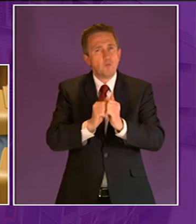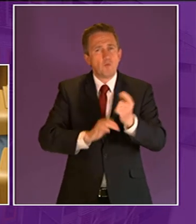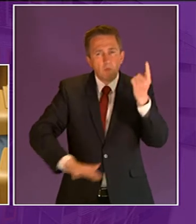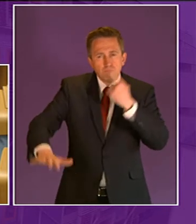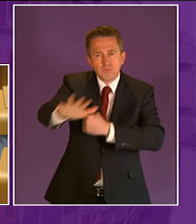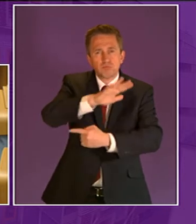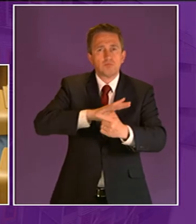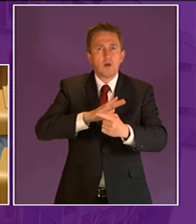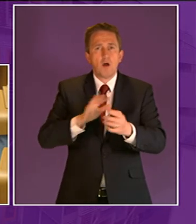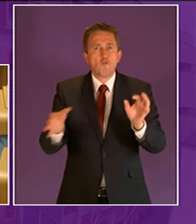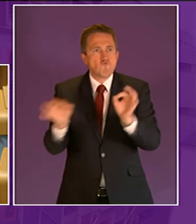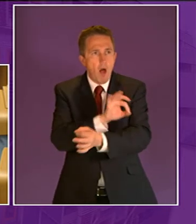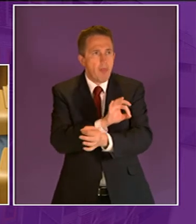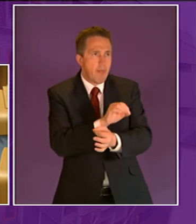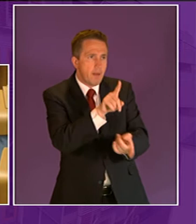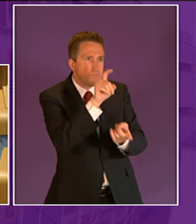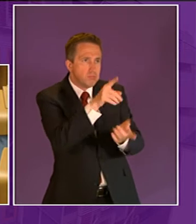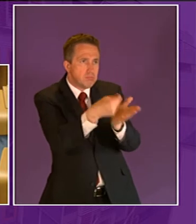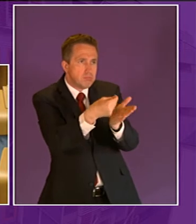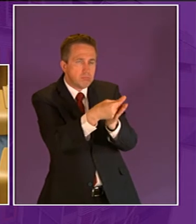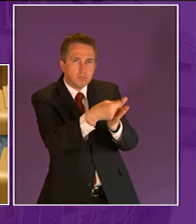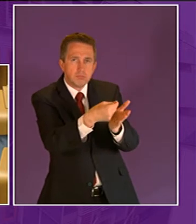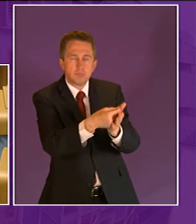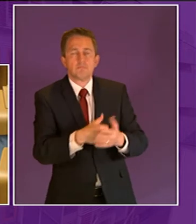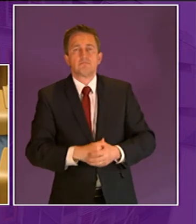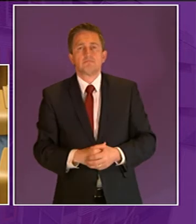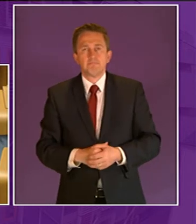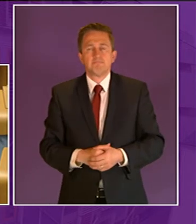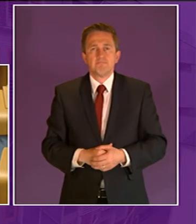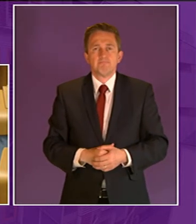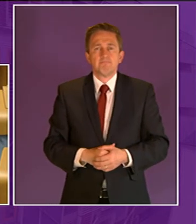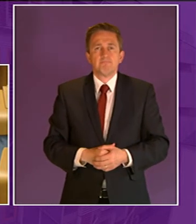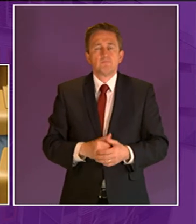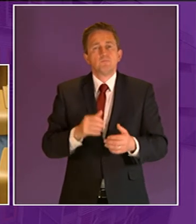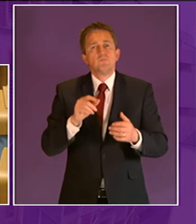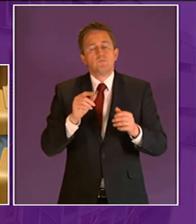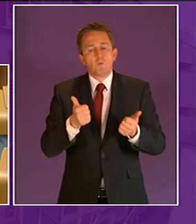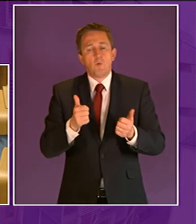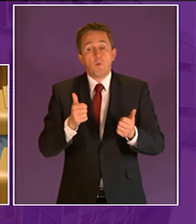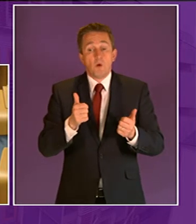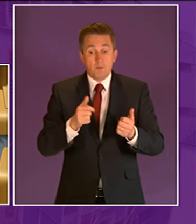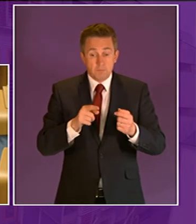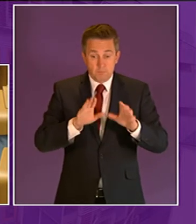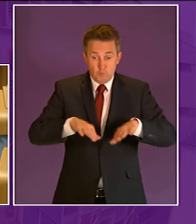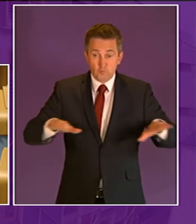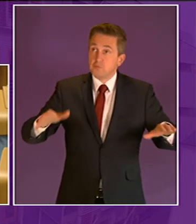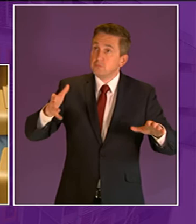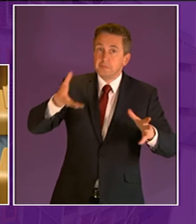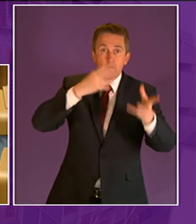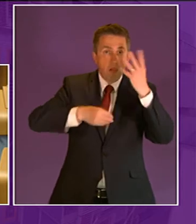financial worth that we're encouraged to assign to everything in our lives but it's not only gaining a better understanding of scotland's natural environment and our heritage that outdoor